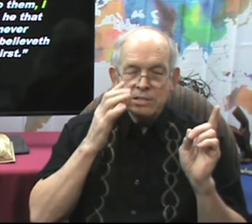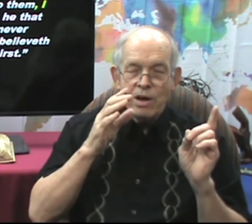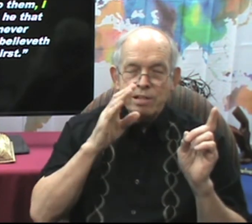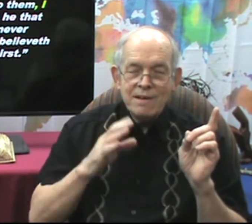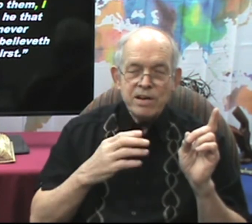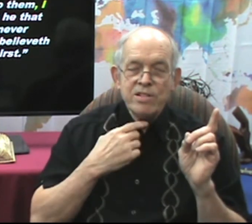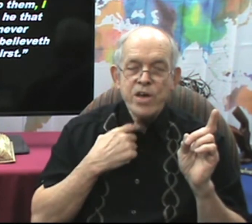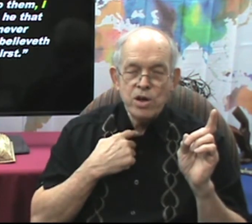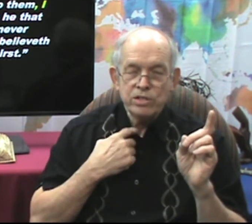To. Does.